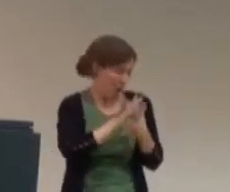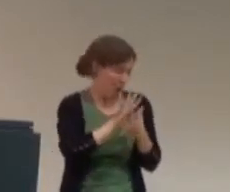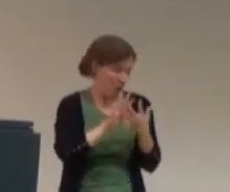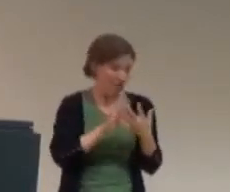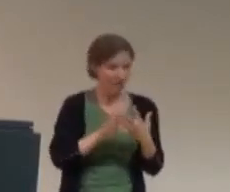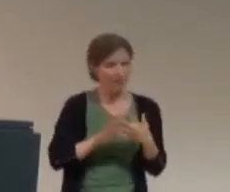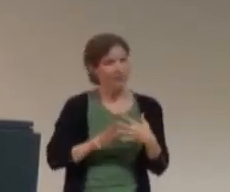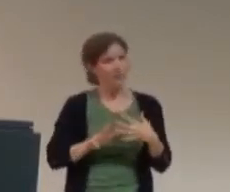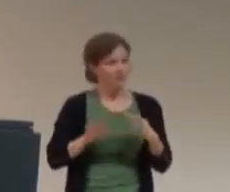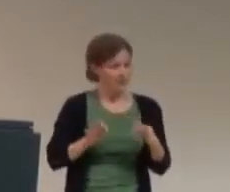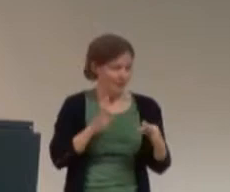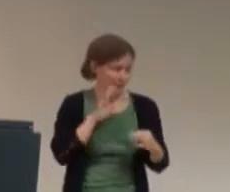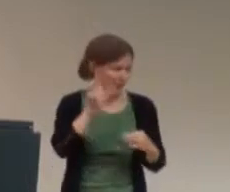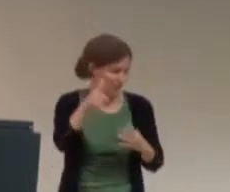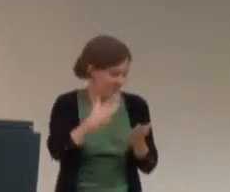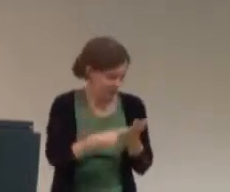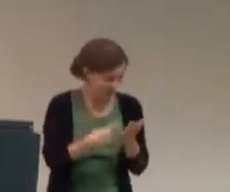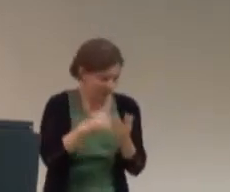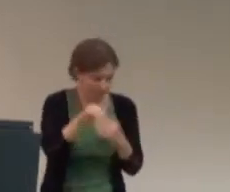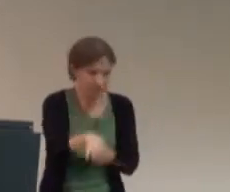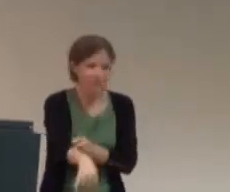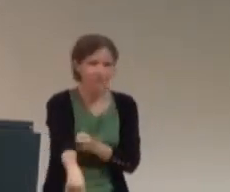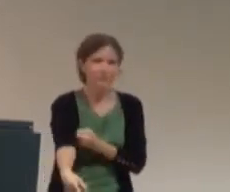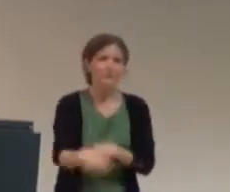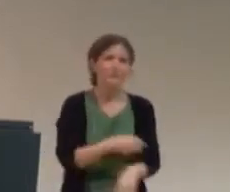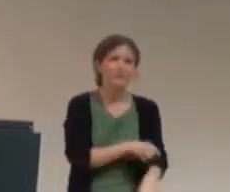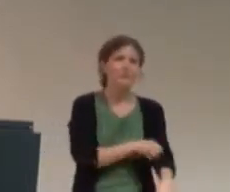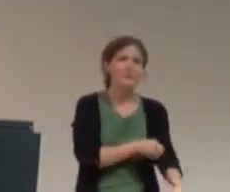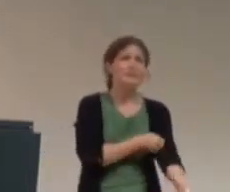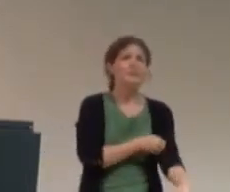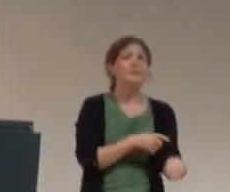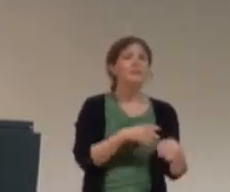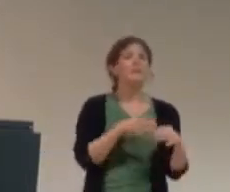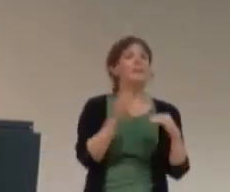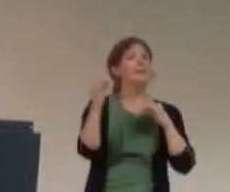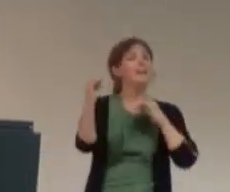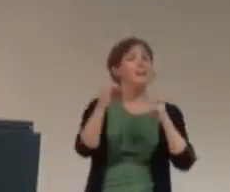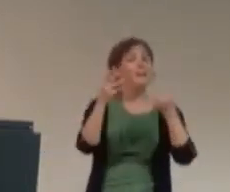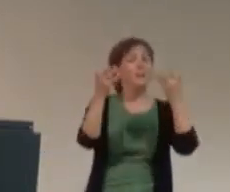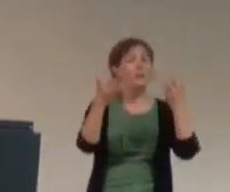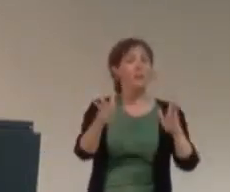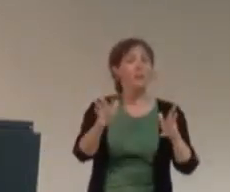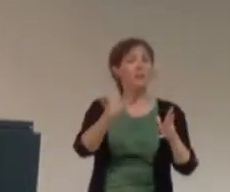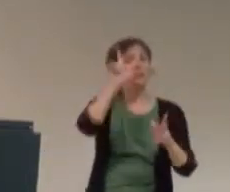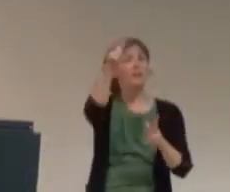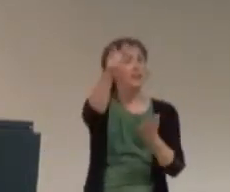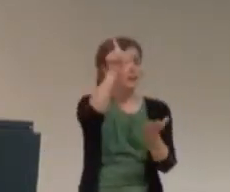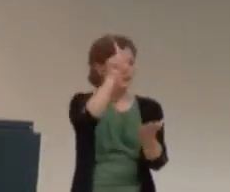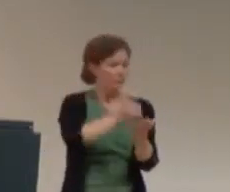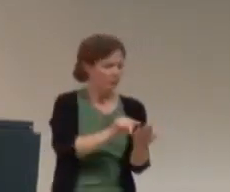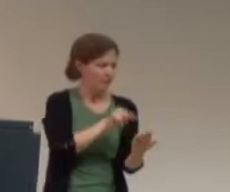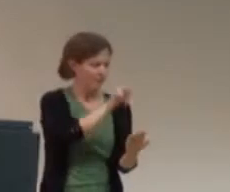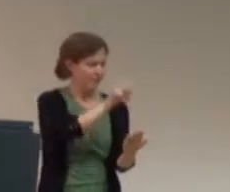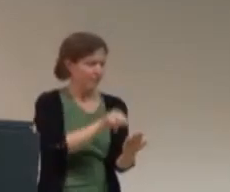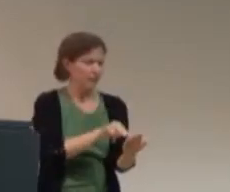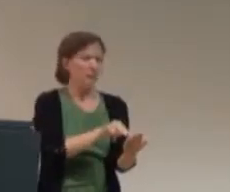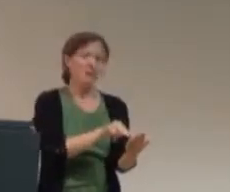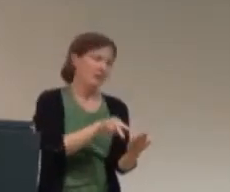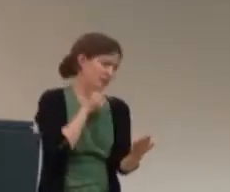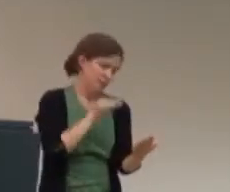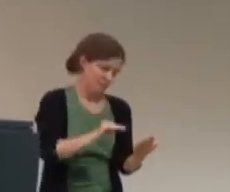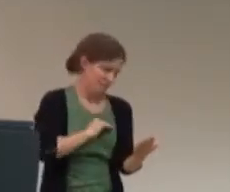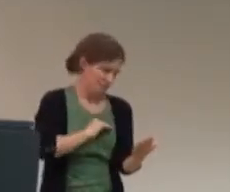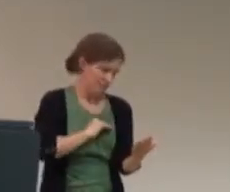yes, I will talk about that in a minute. Um, I have rarely been pleased with how I was presented, how I was, uh, set up in these articles.